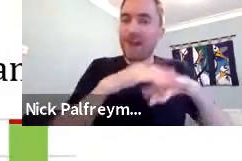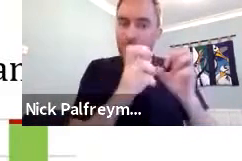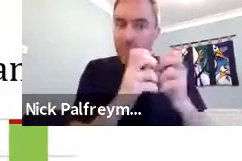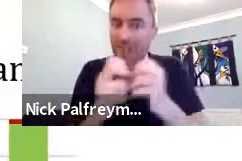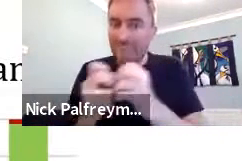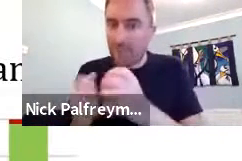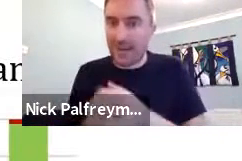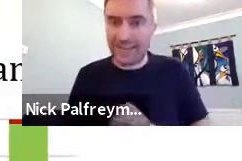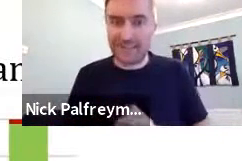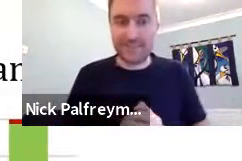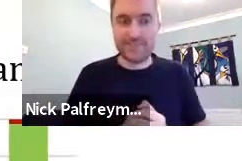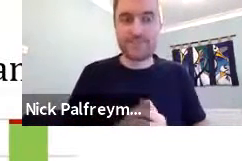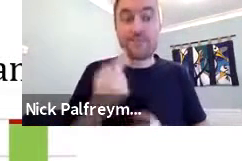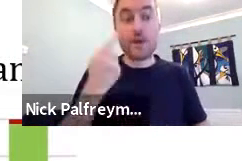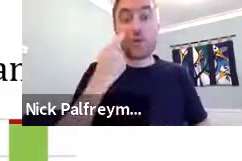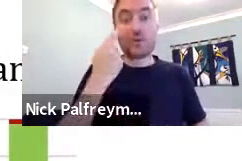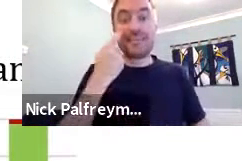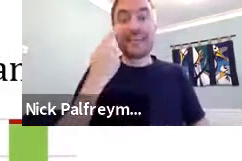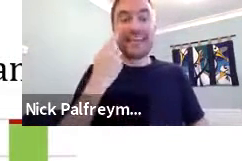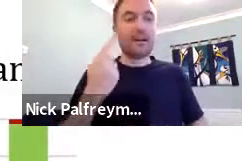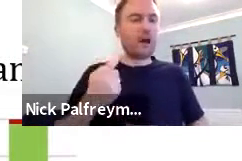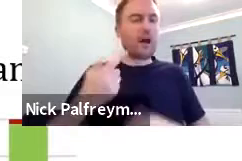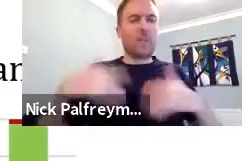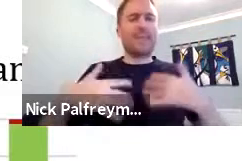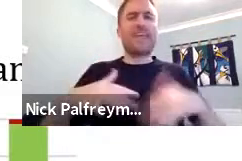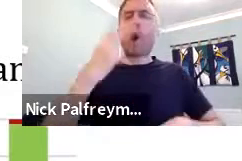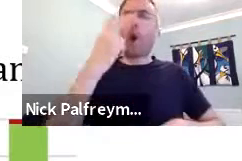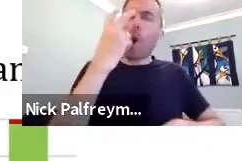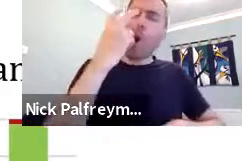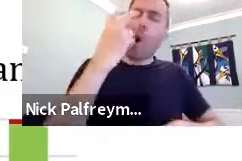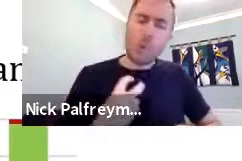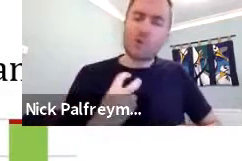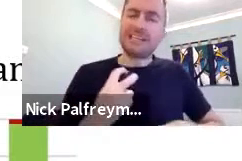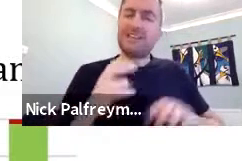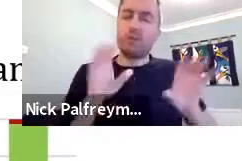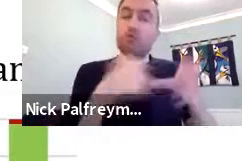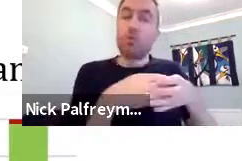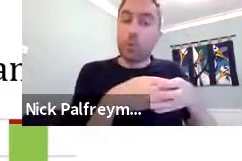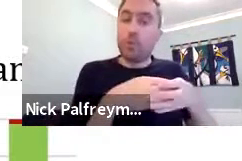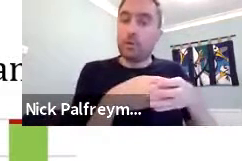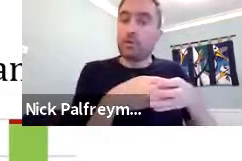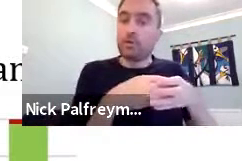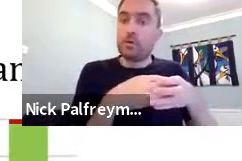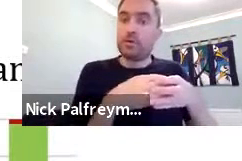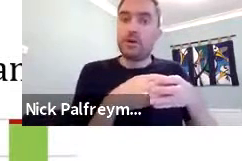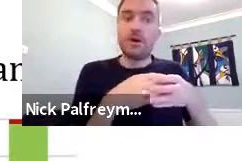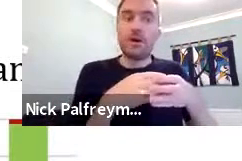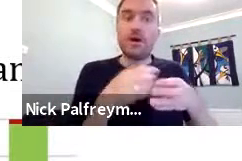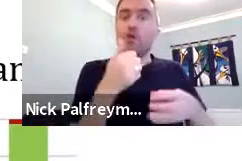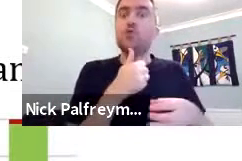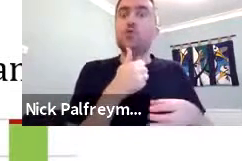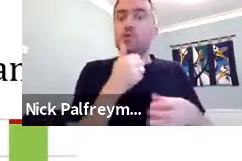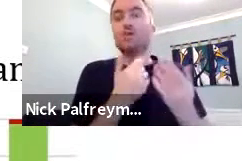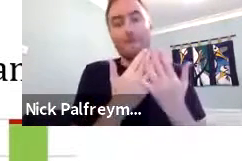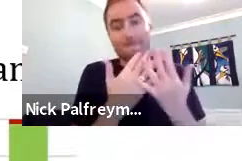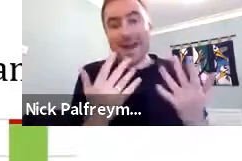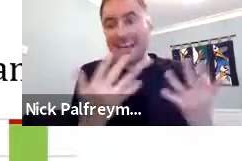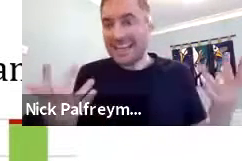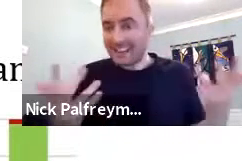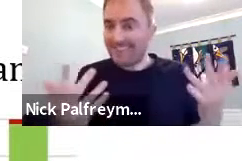for using the manual alphabet. And if you look now, the oldest group